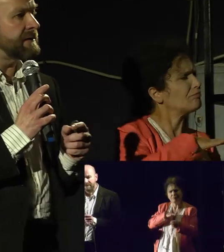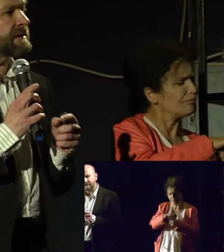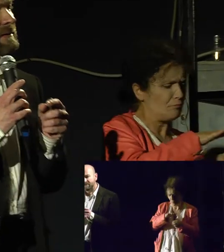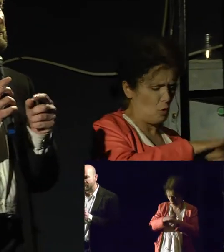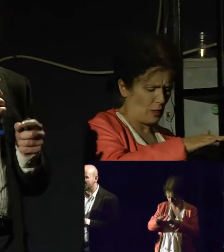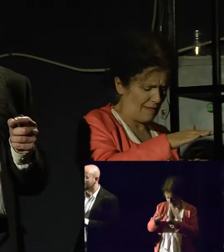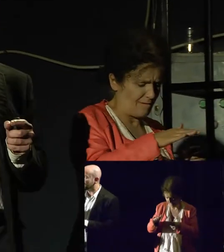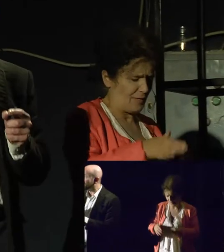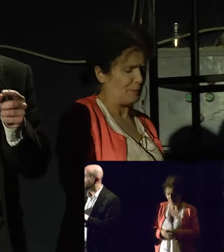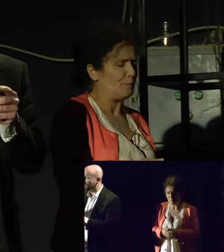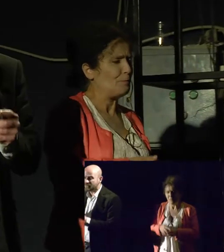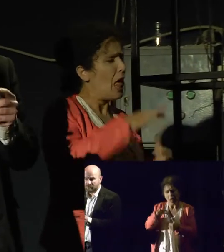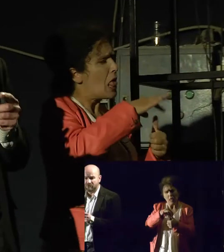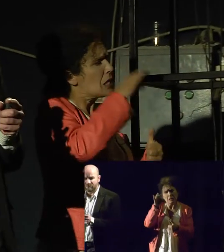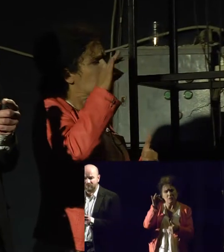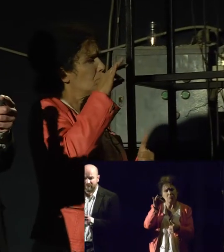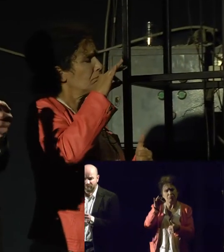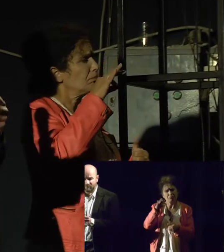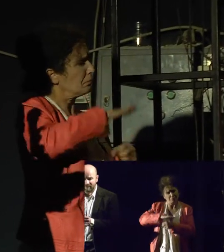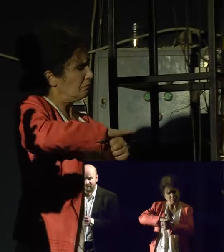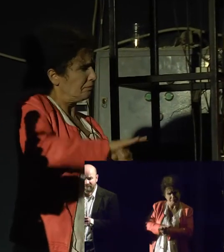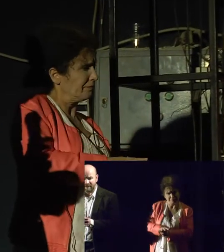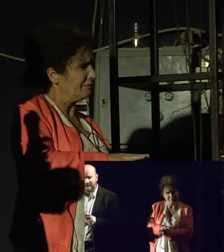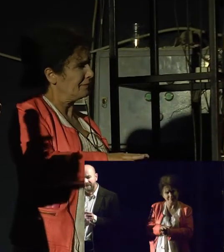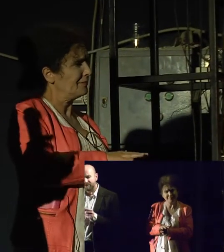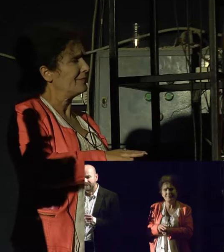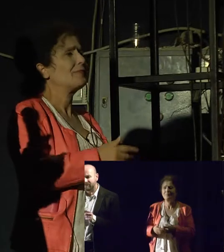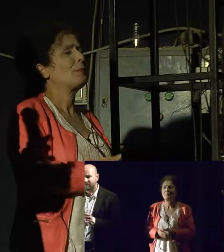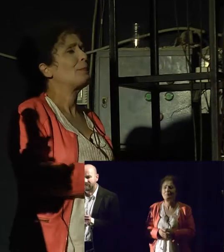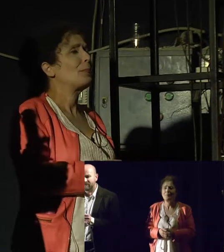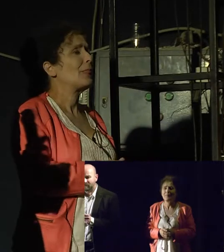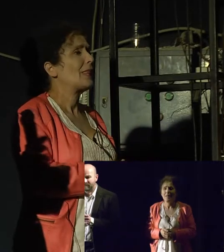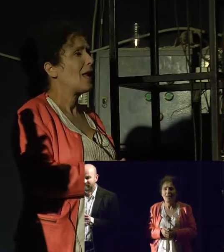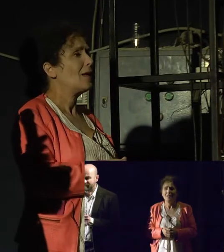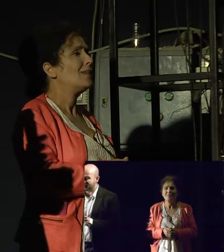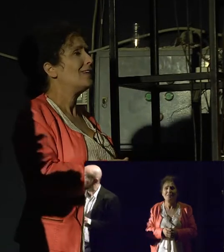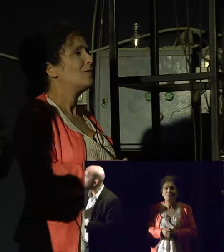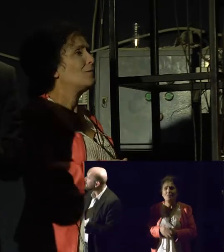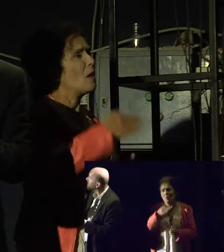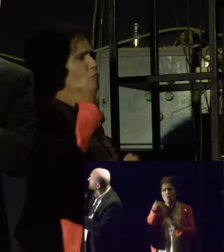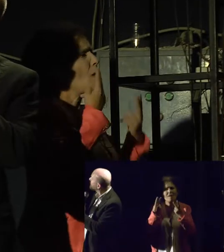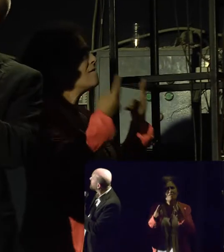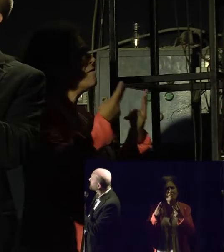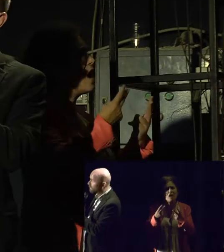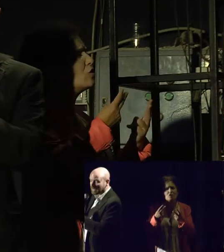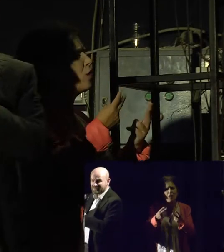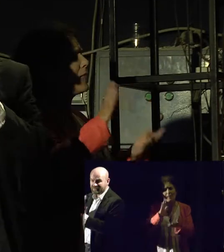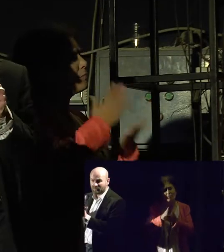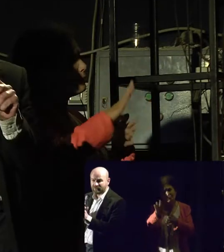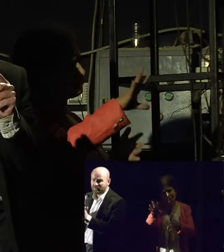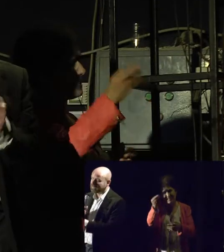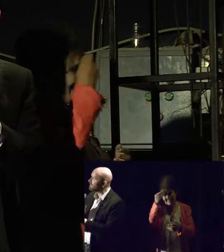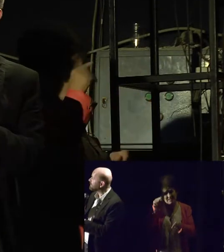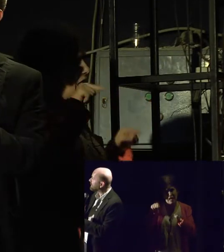essentially the emergence of a new social movement that we're witnessing, and it's very important to be aware of this. Now, for example, what